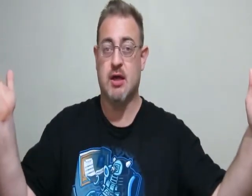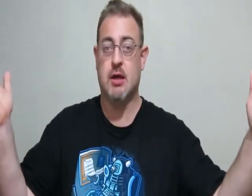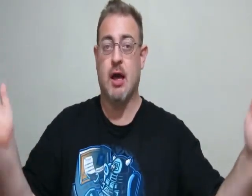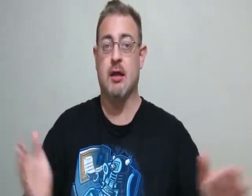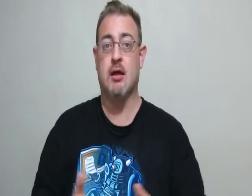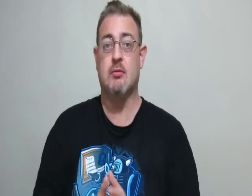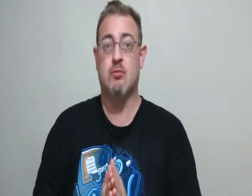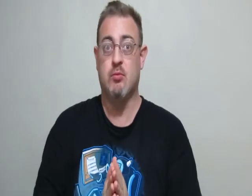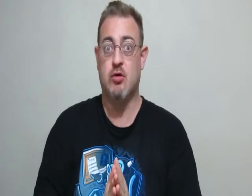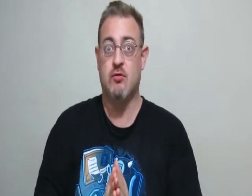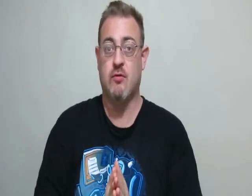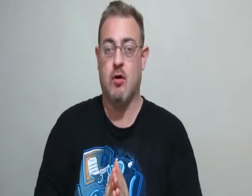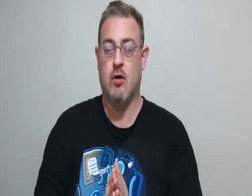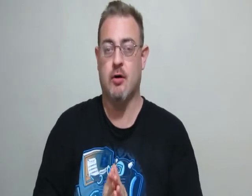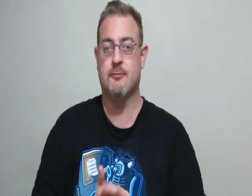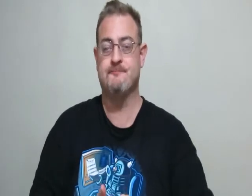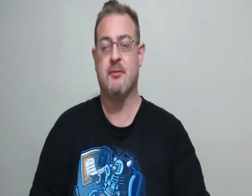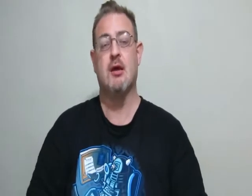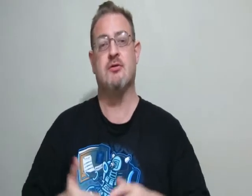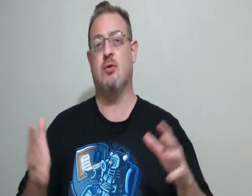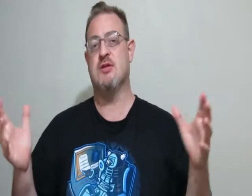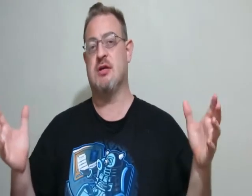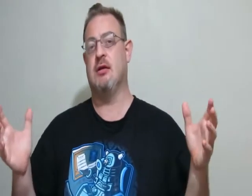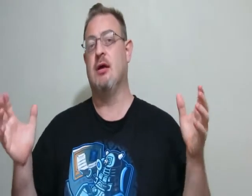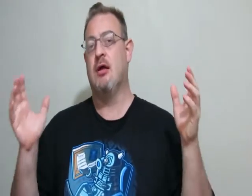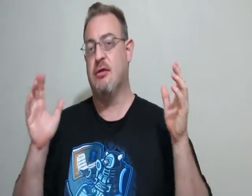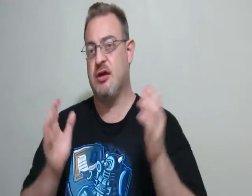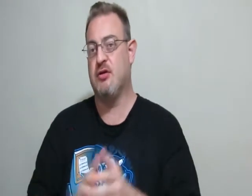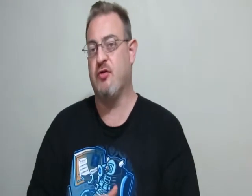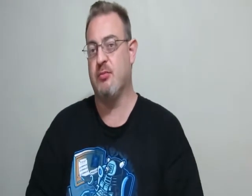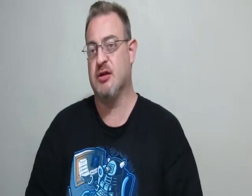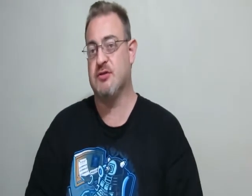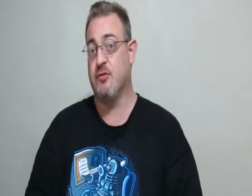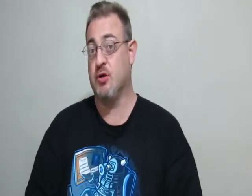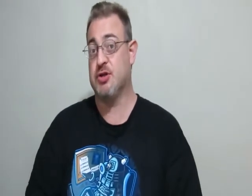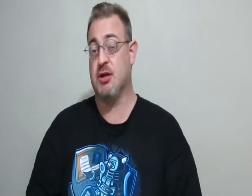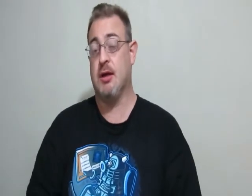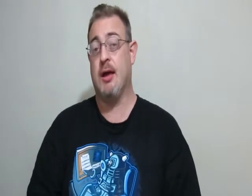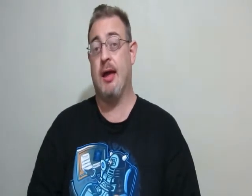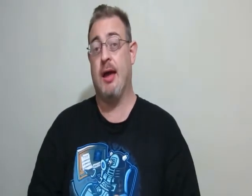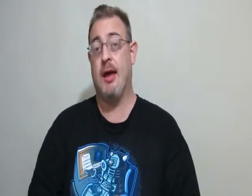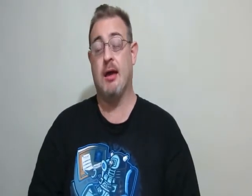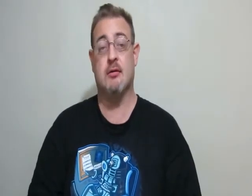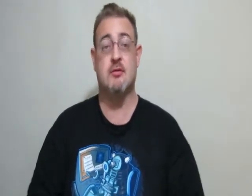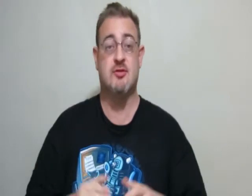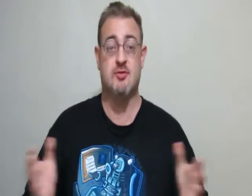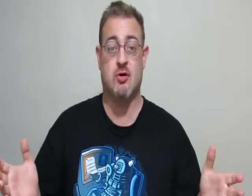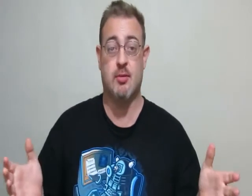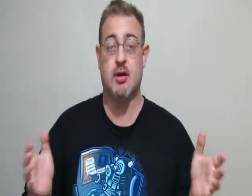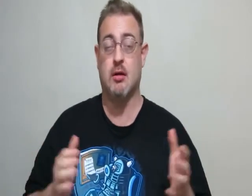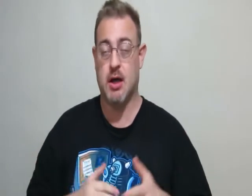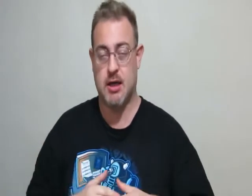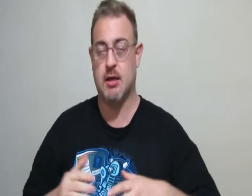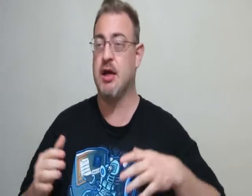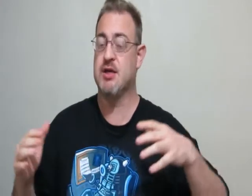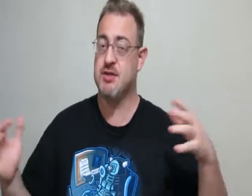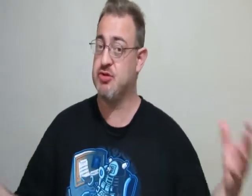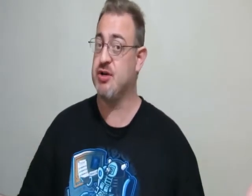thing and then move on. So, once again, thank you very much for watching and subscribing, liking, etc,